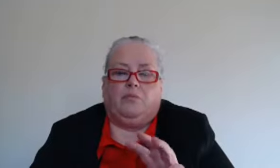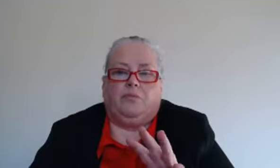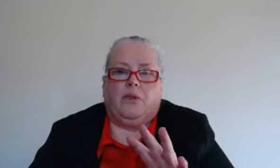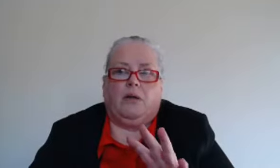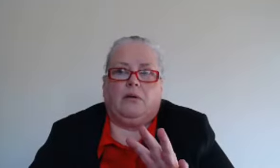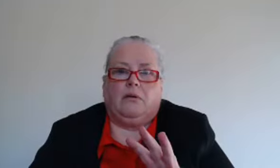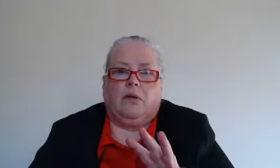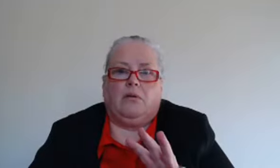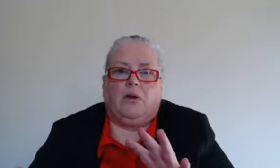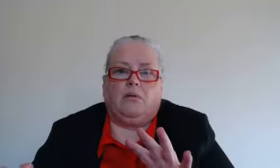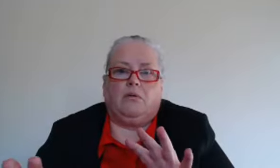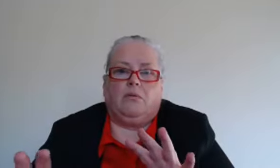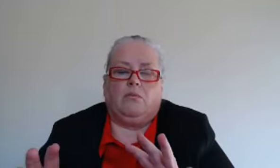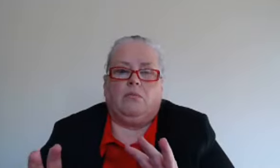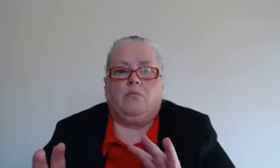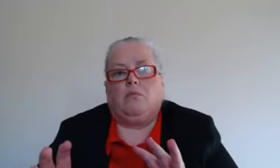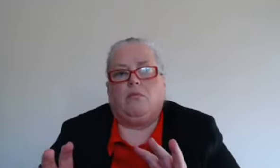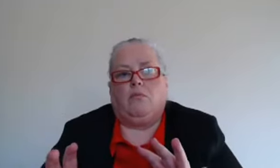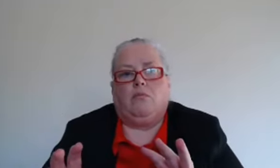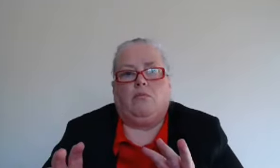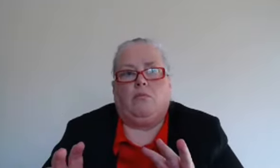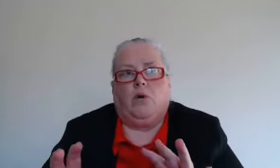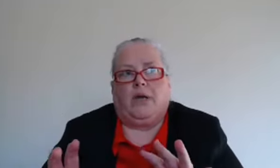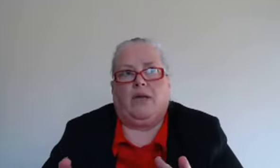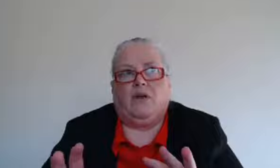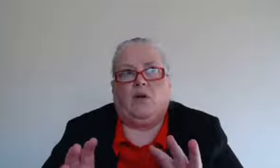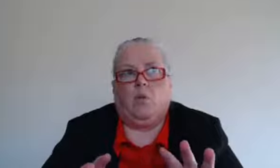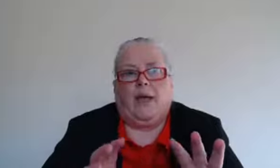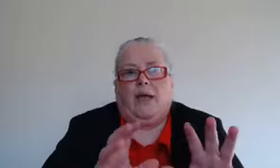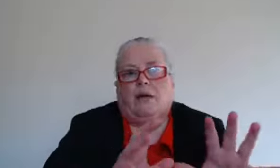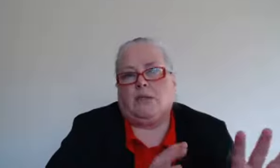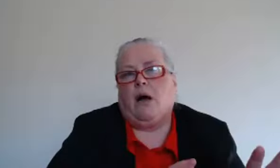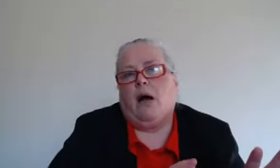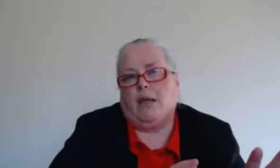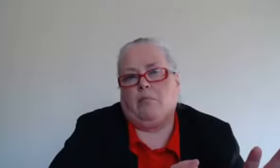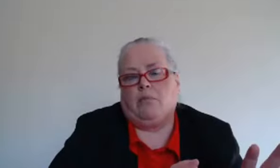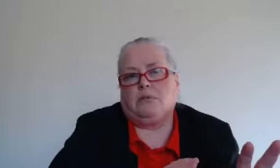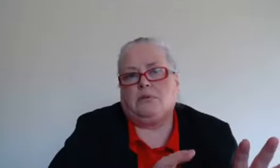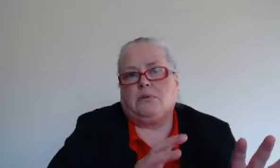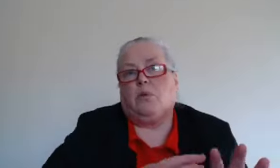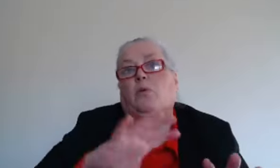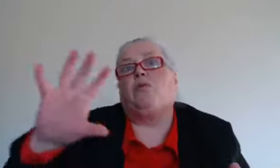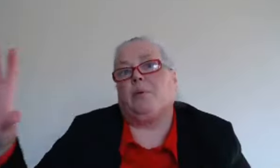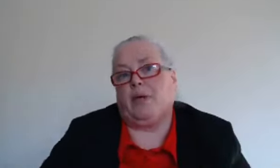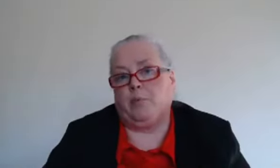we're giving away our time to other people